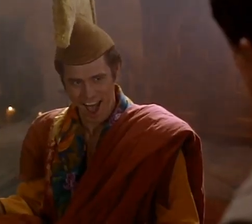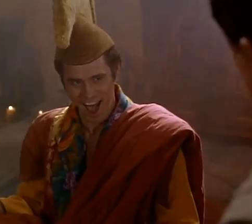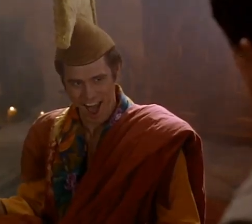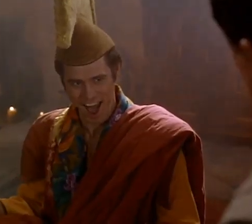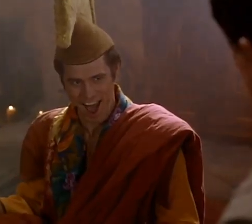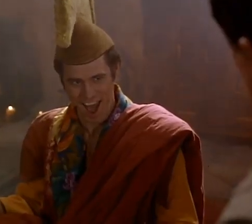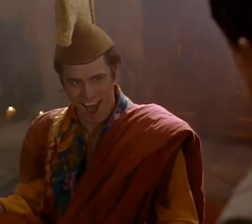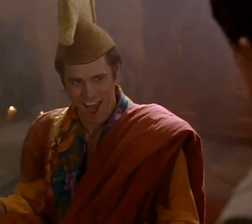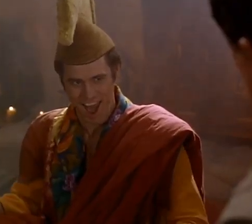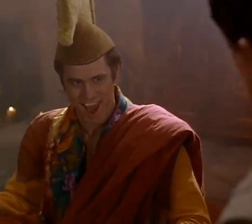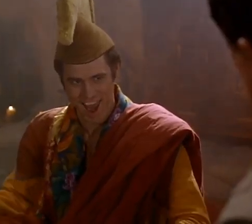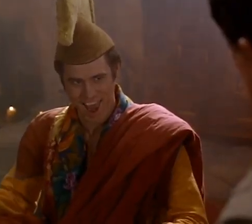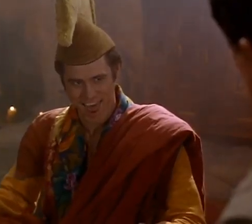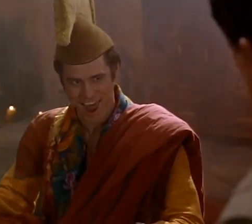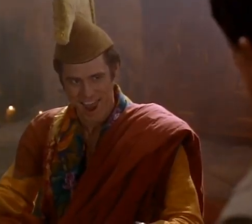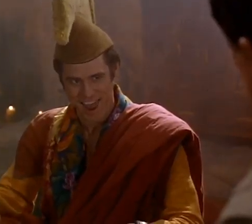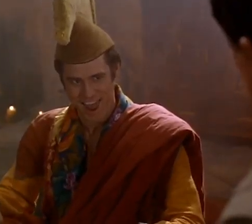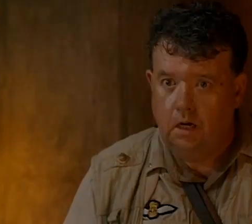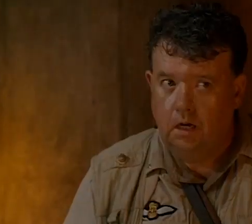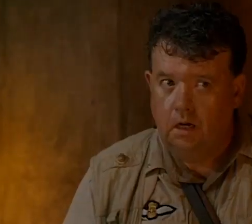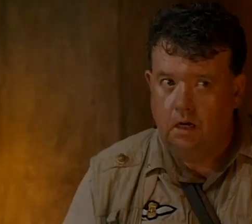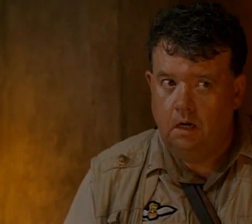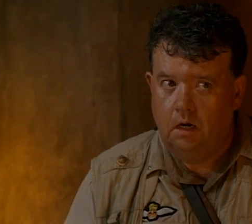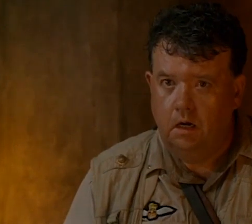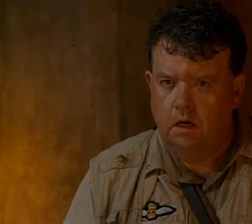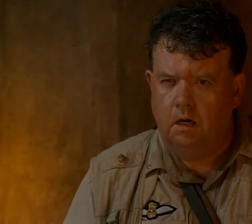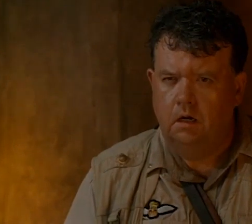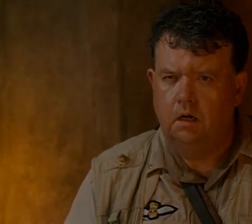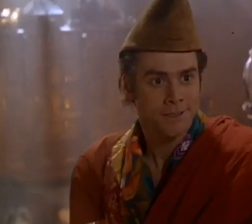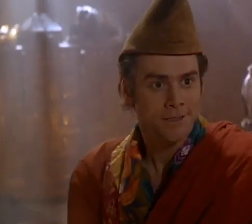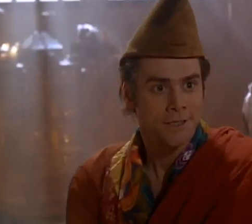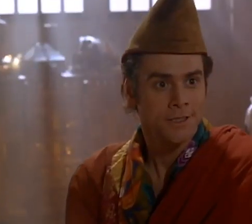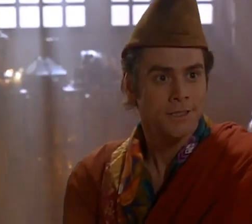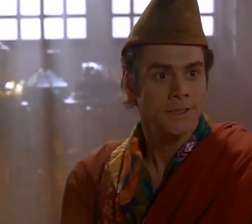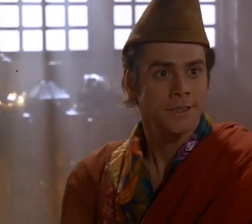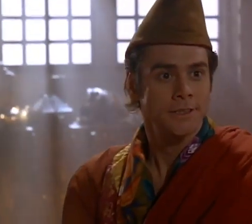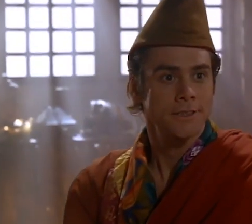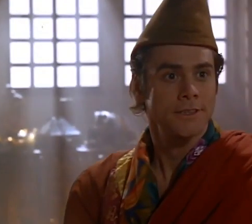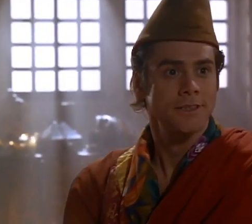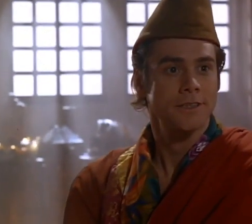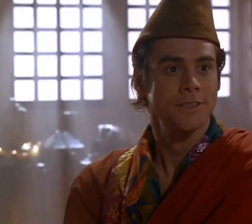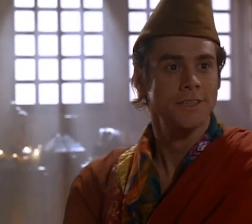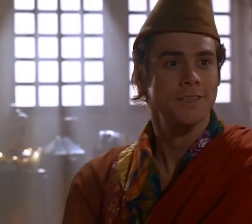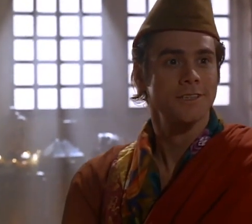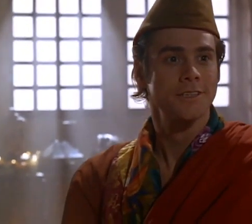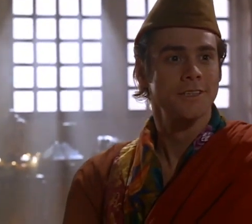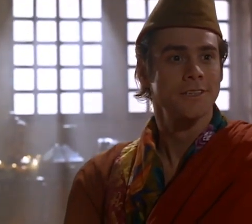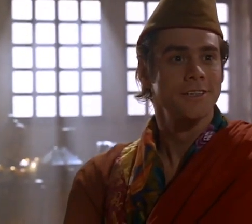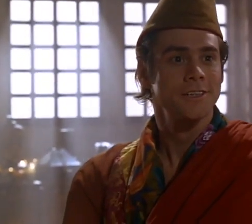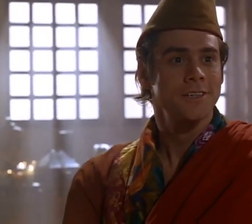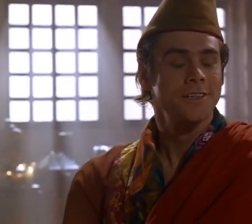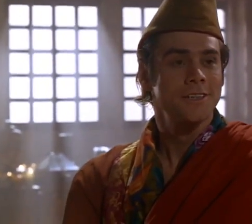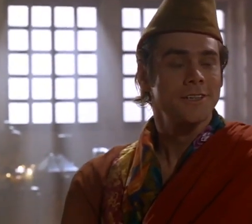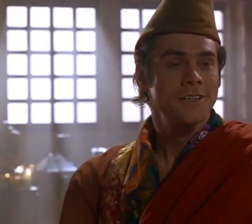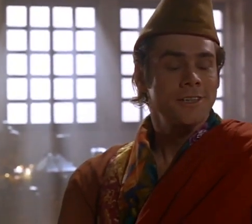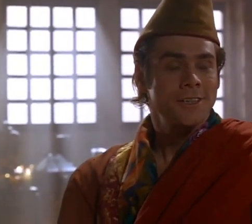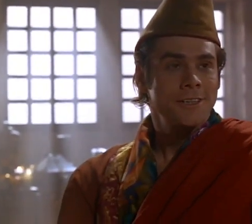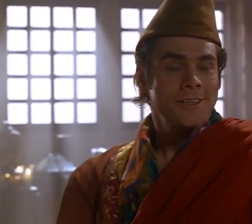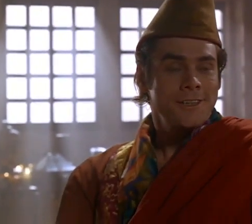about the story. And speaking of which, Ace Ventura, he is now summoned to Africa in order to locate a missing white bat